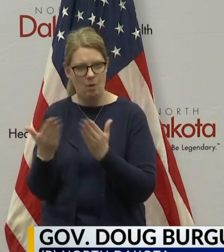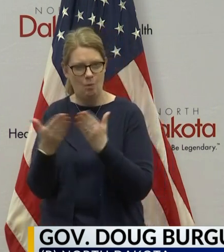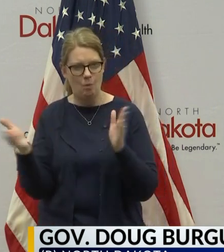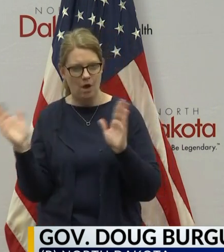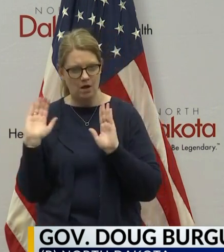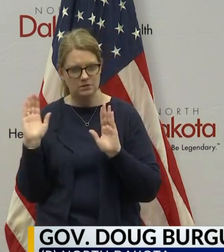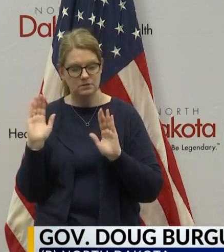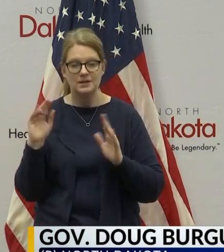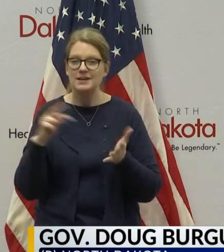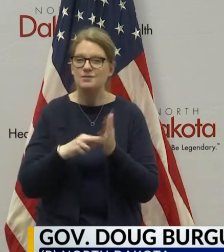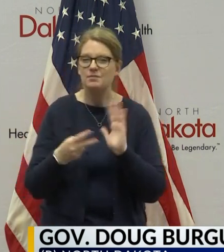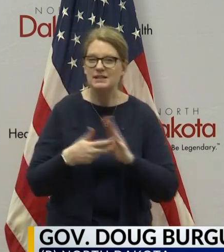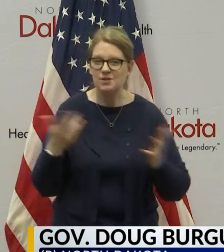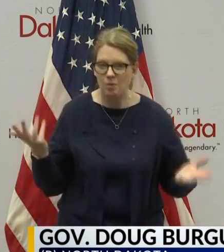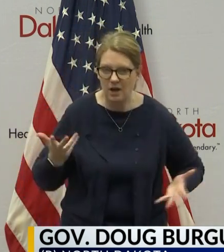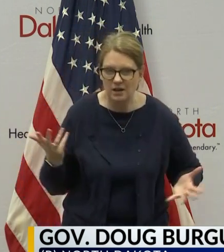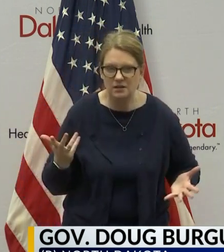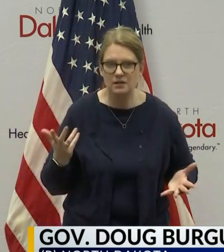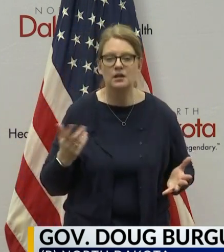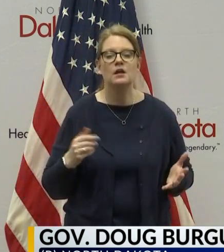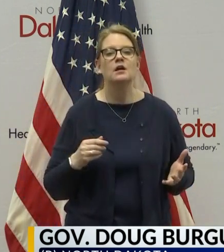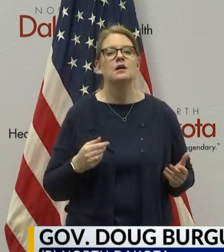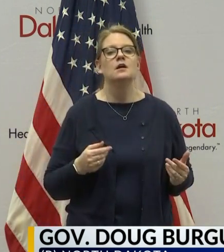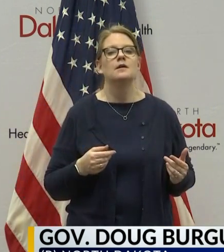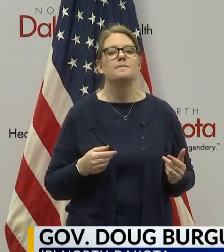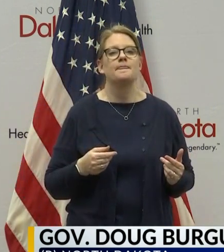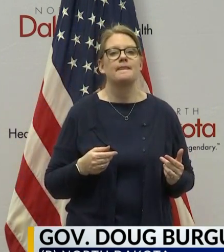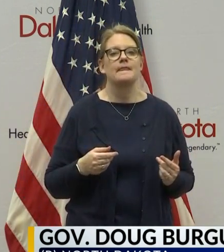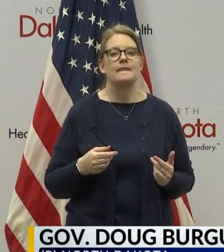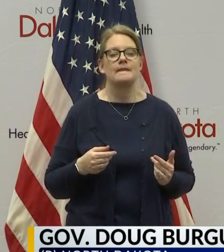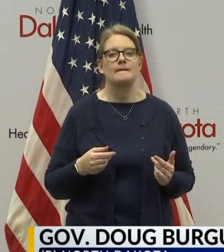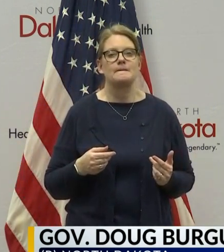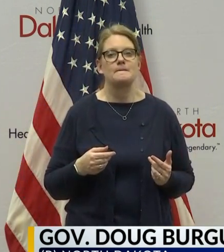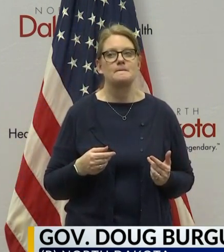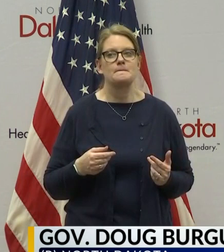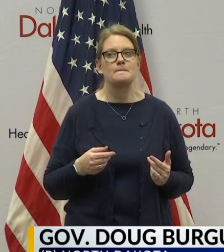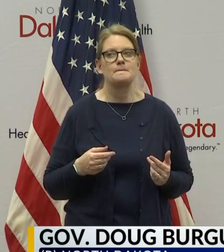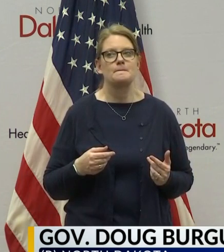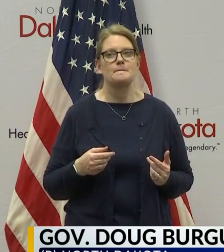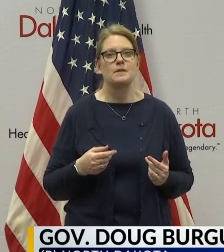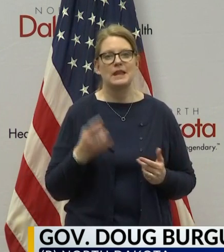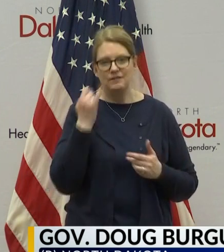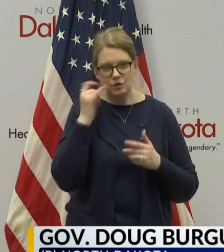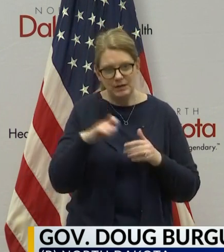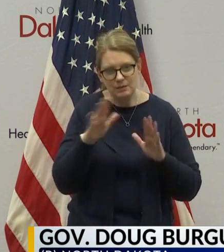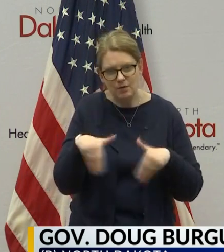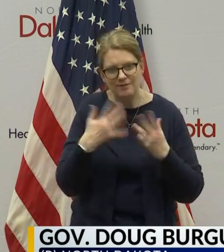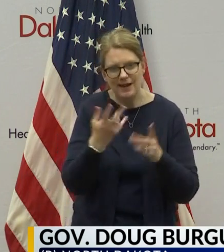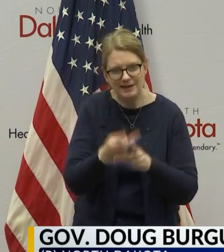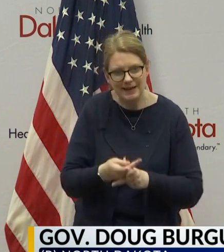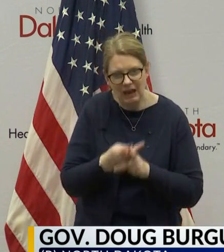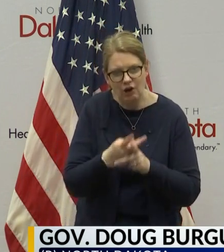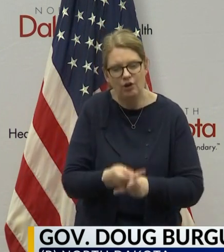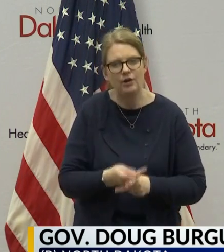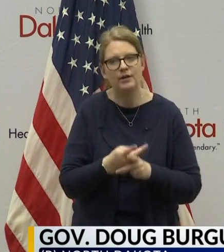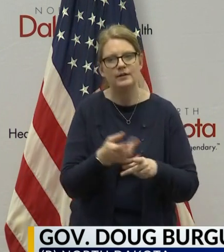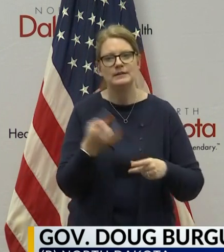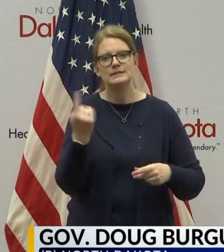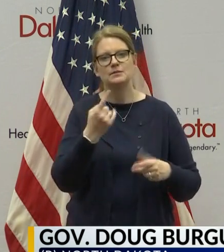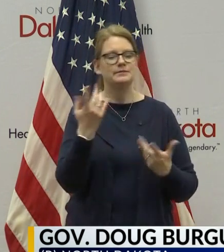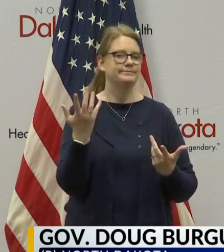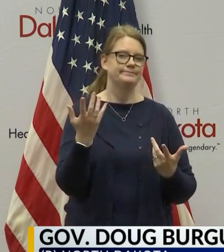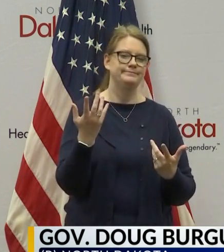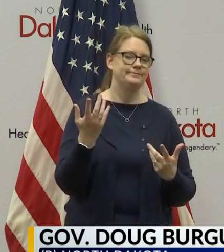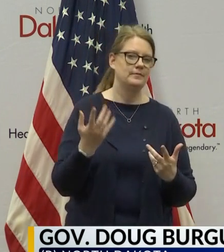you need to provide care to somebody outside of your physical location. Let's say that, you know, somebody says,